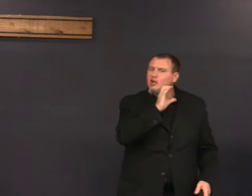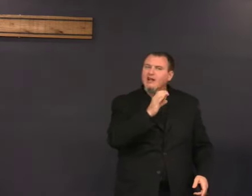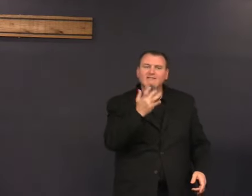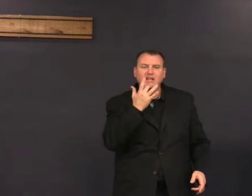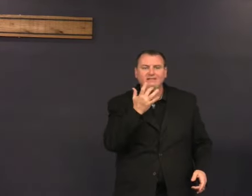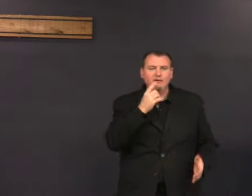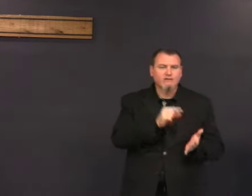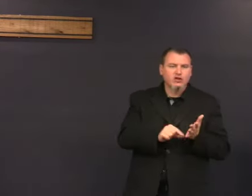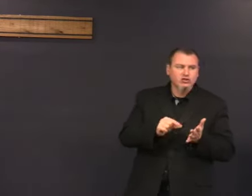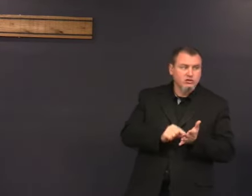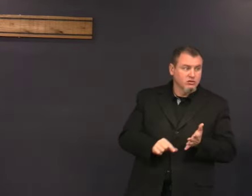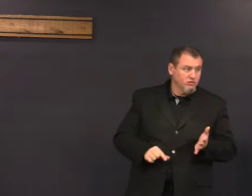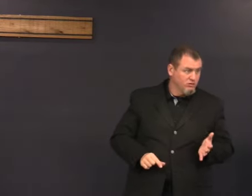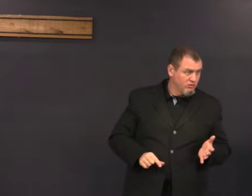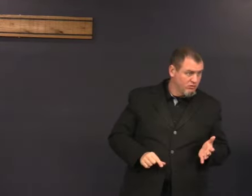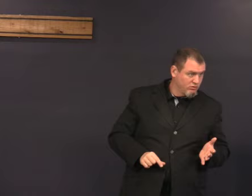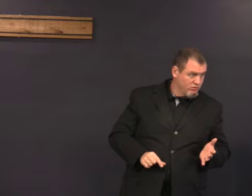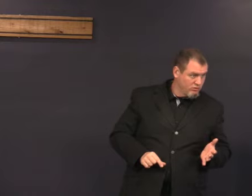this is Teddy's favorite verse